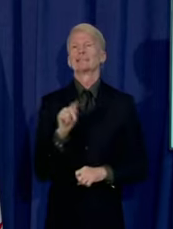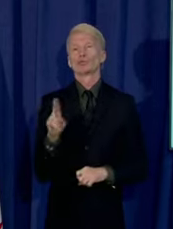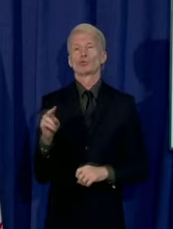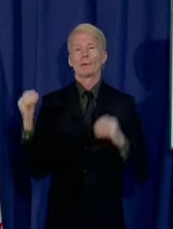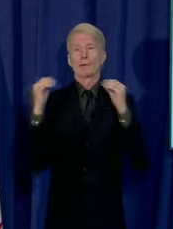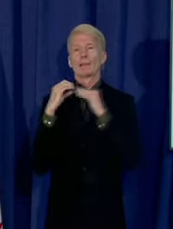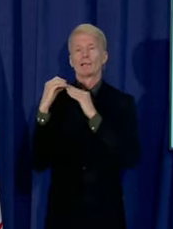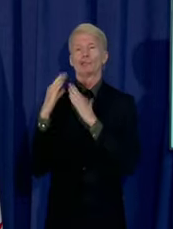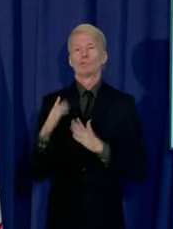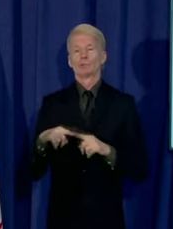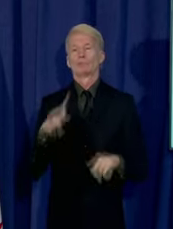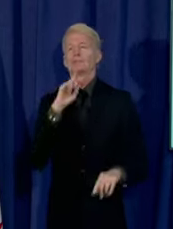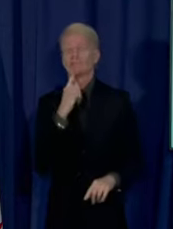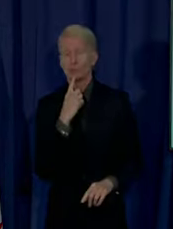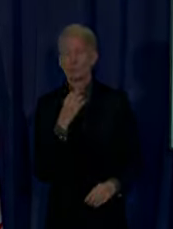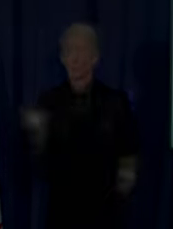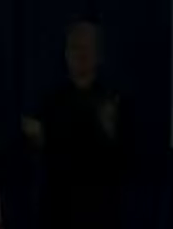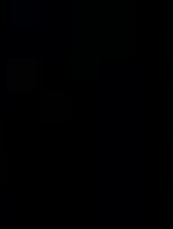serious and meet us at the finish line.